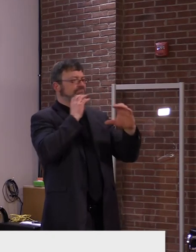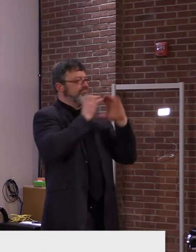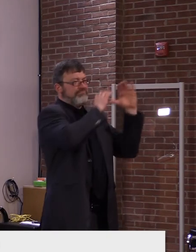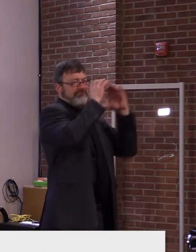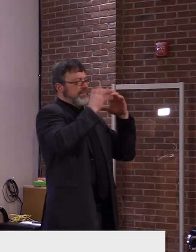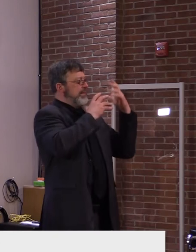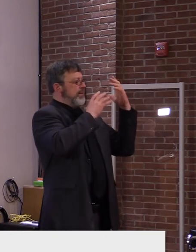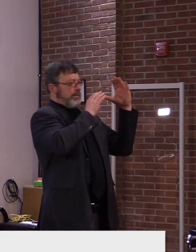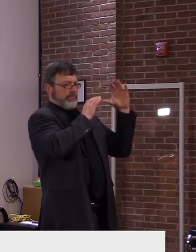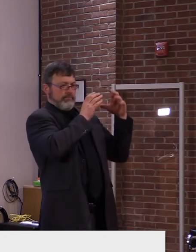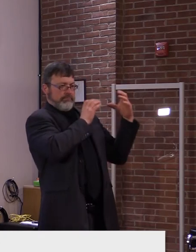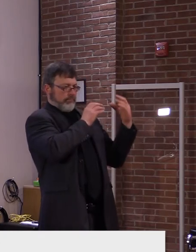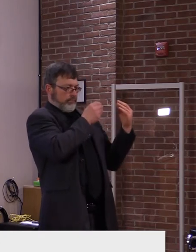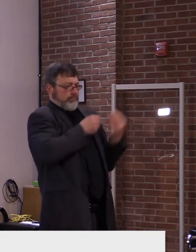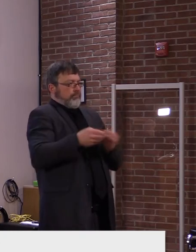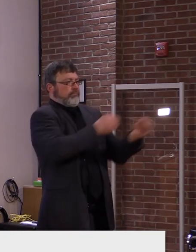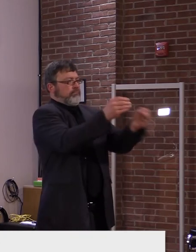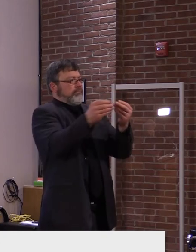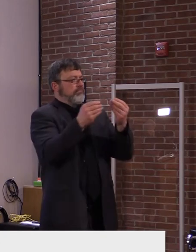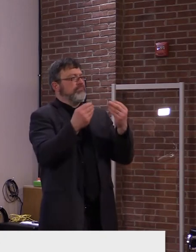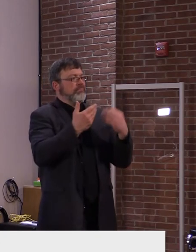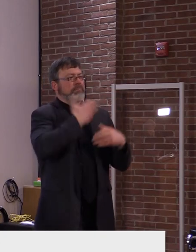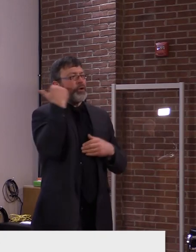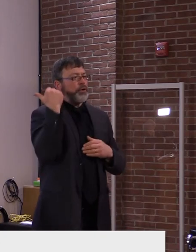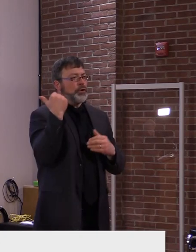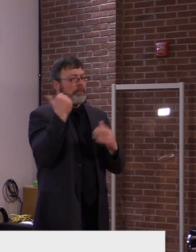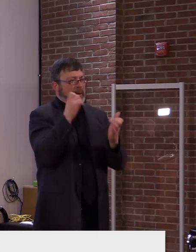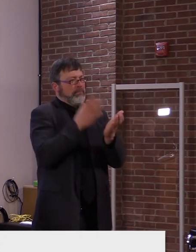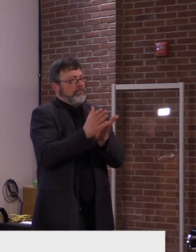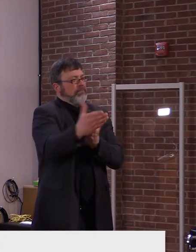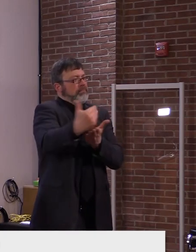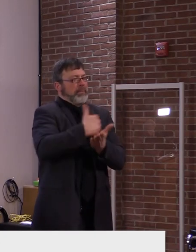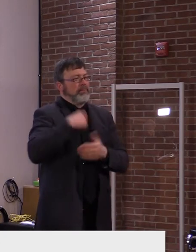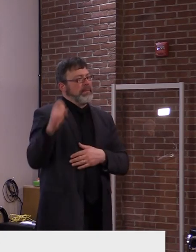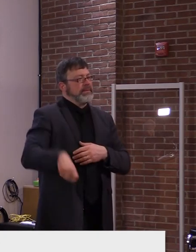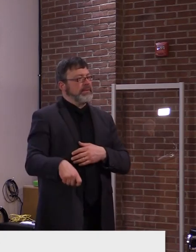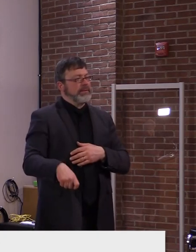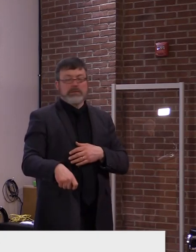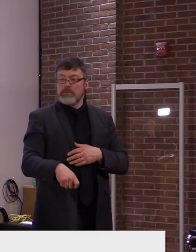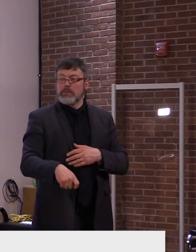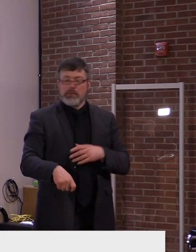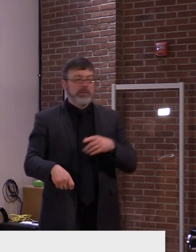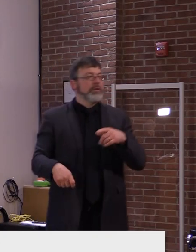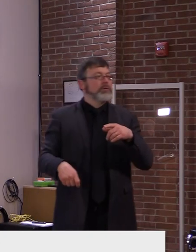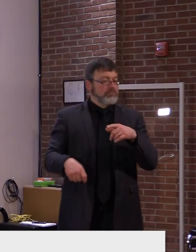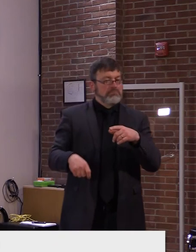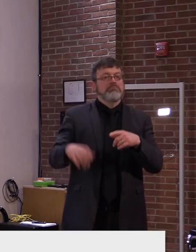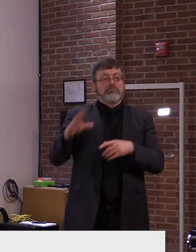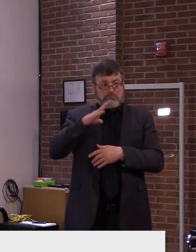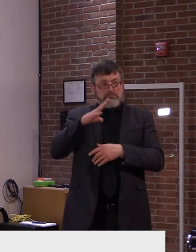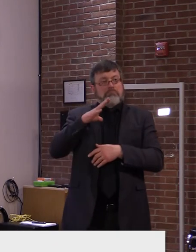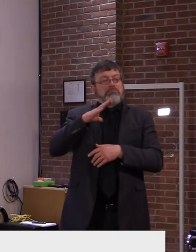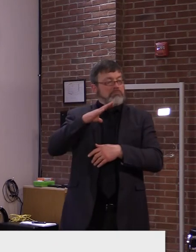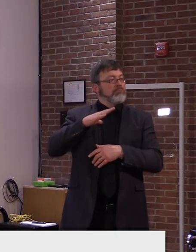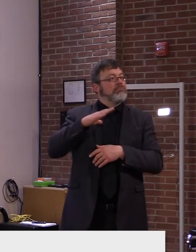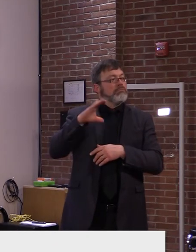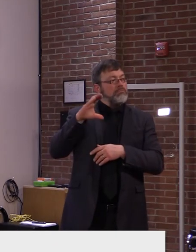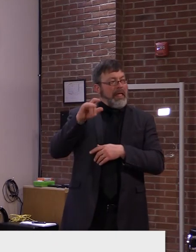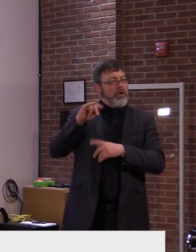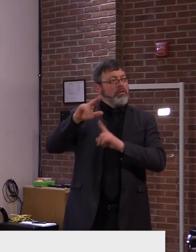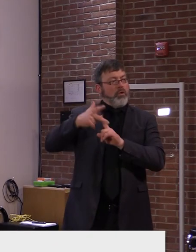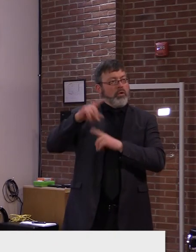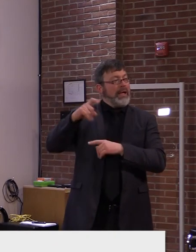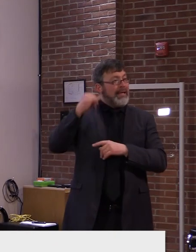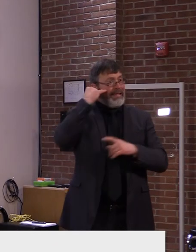So have those direct allocations from the federal government not yet arrived at the FQHC? I don't think they have